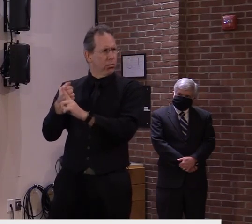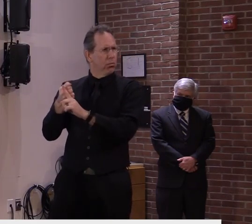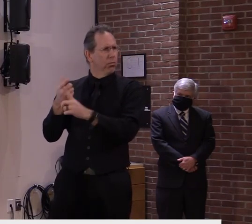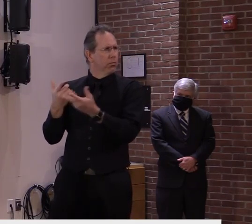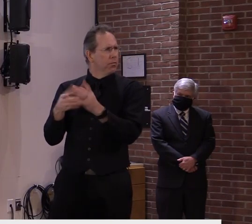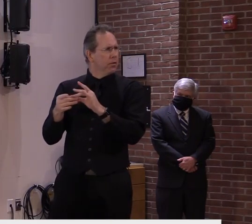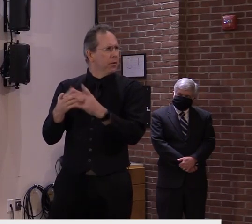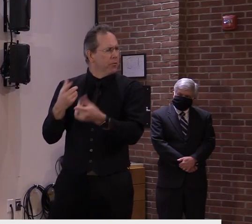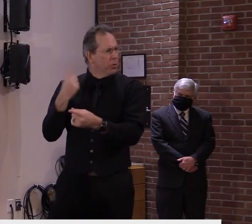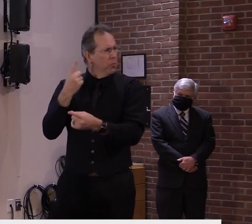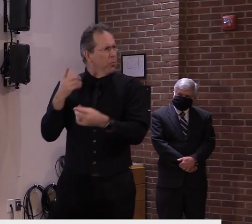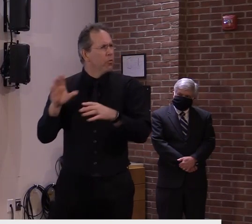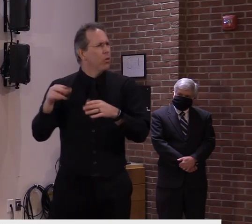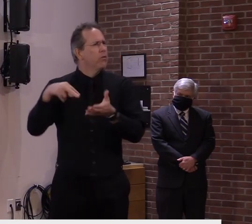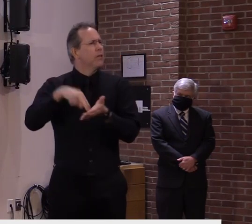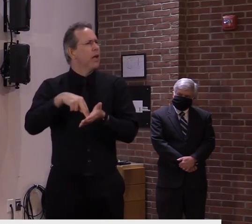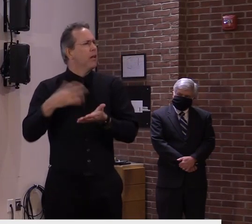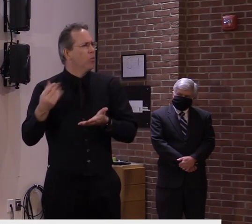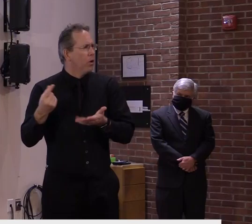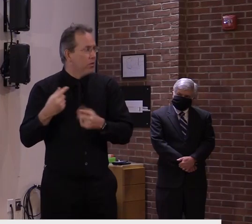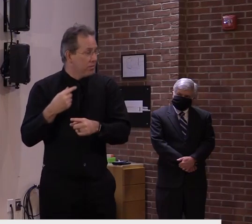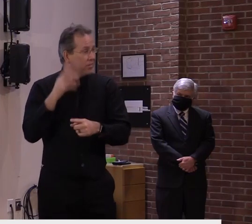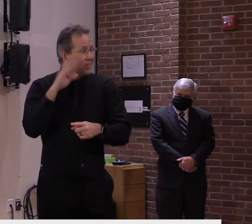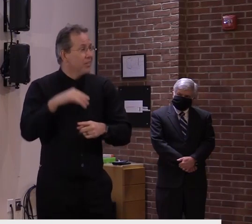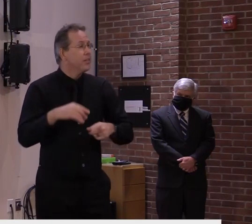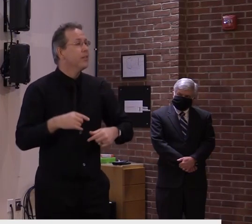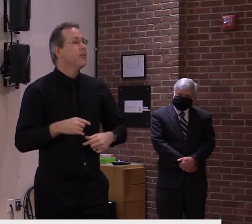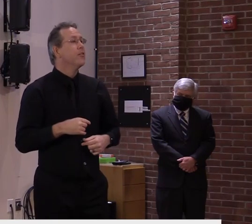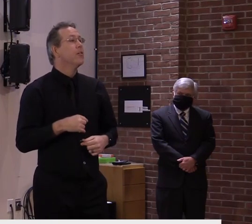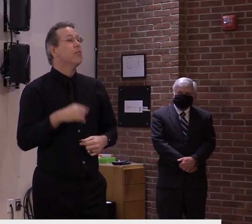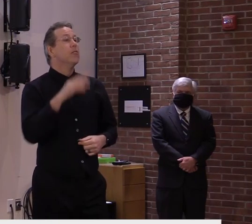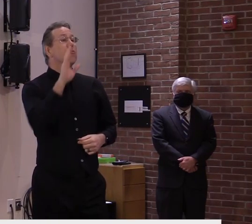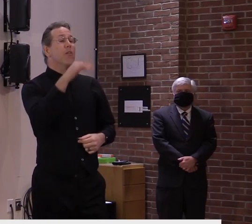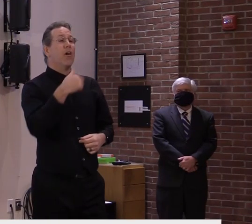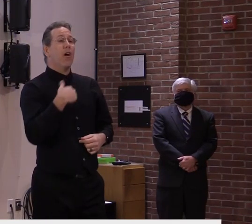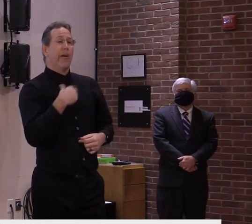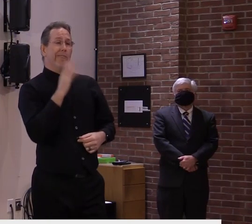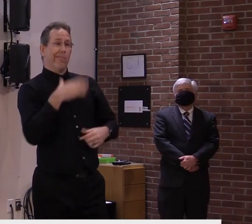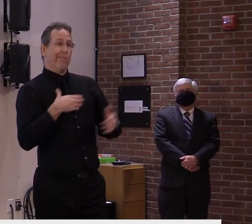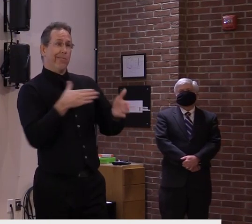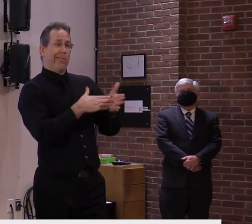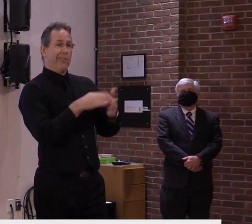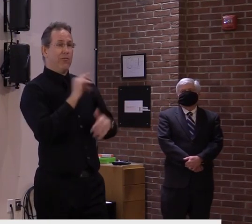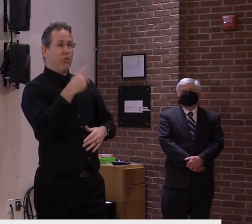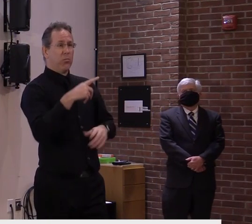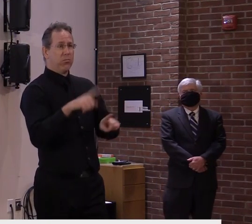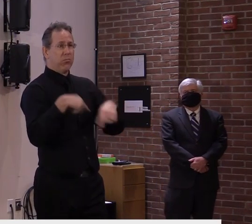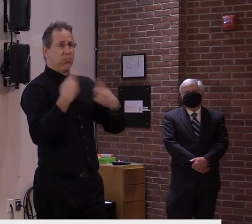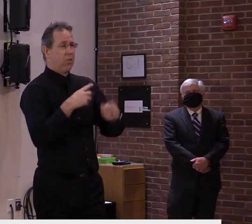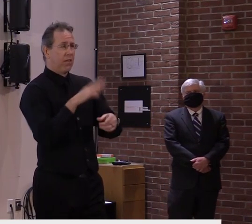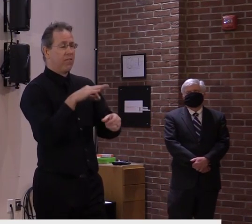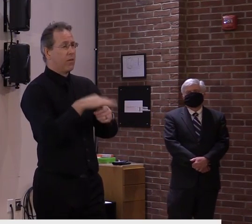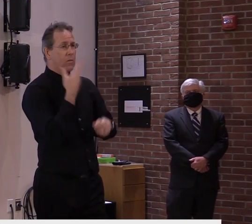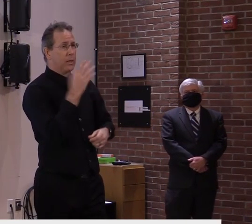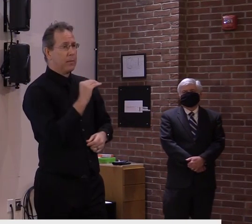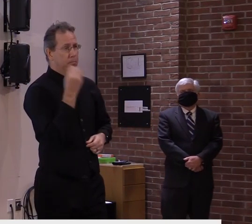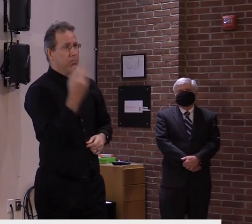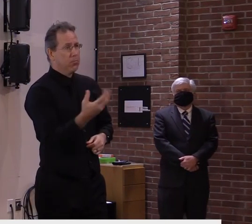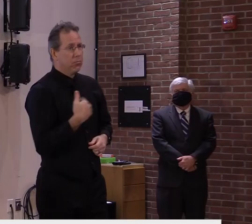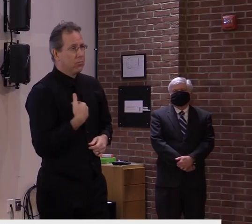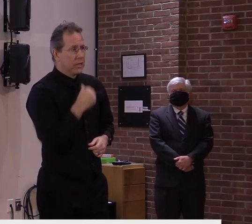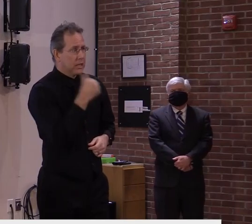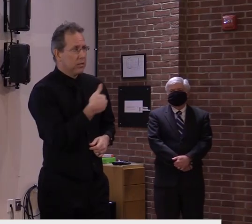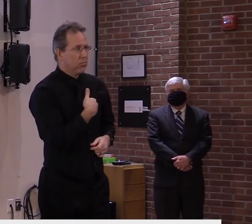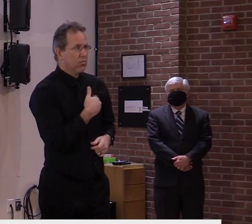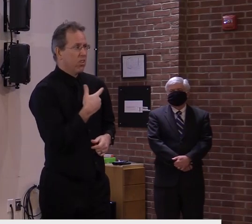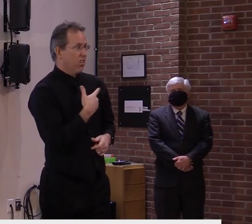a supporter of the president. I didn't vote for him in the primary, nor in the first election,